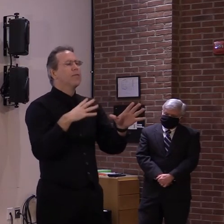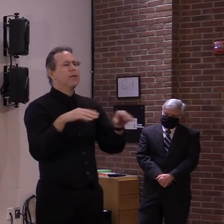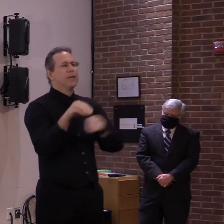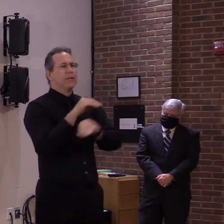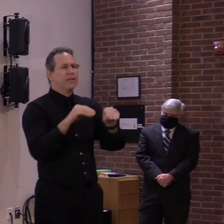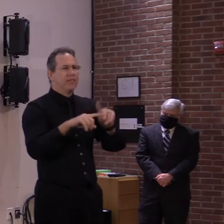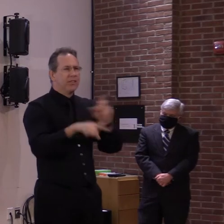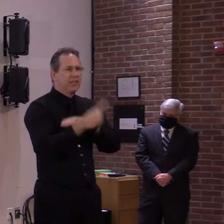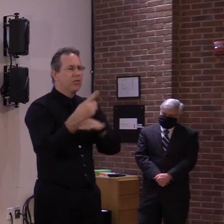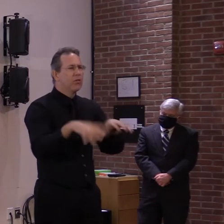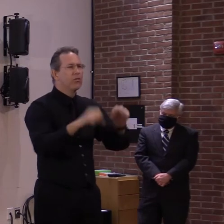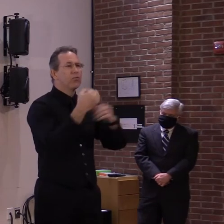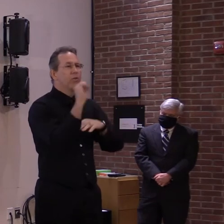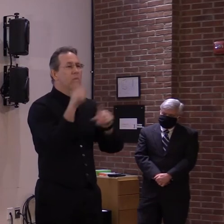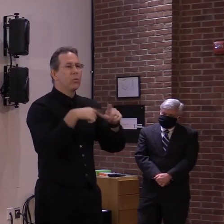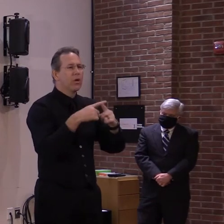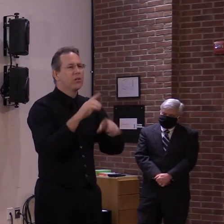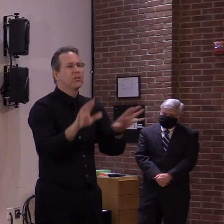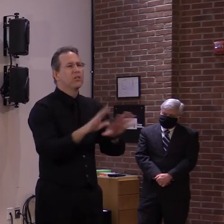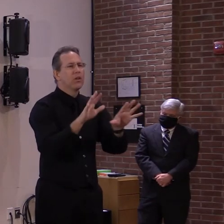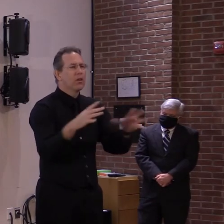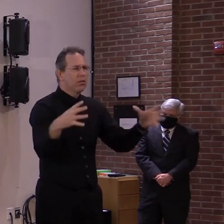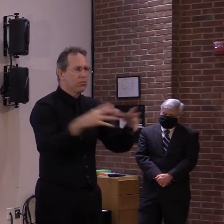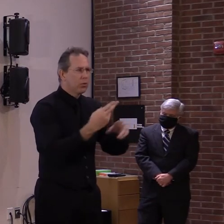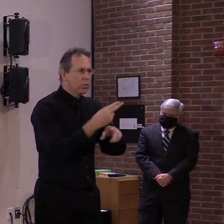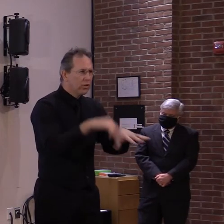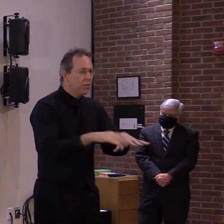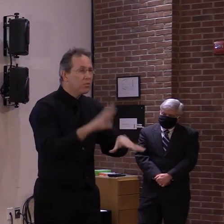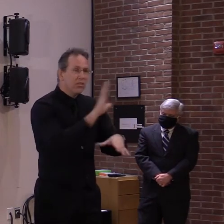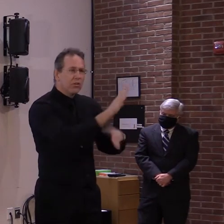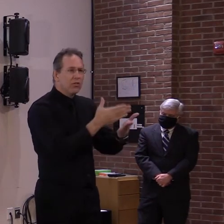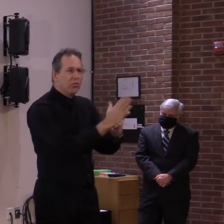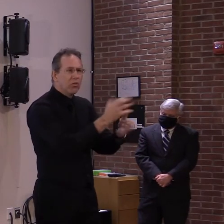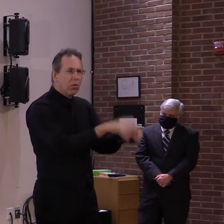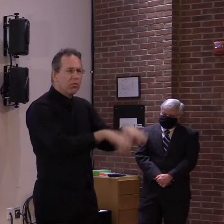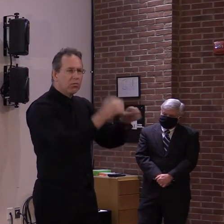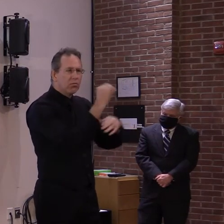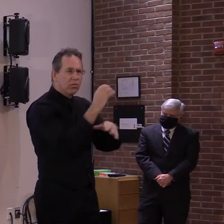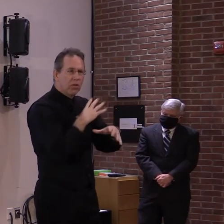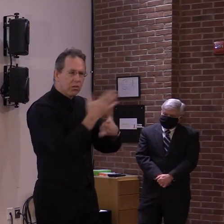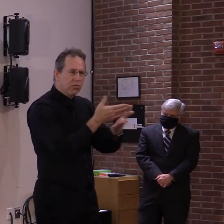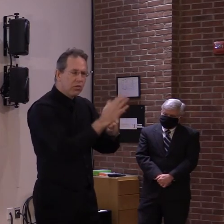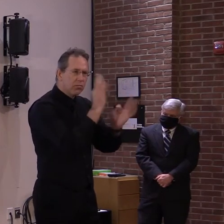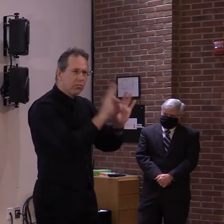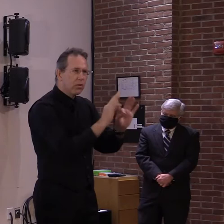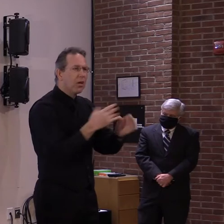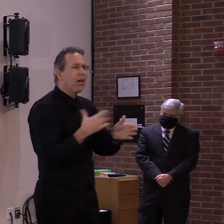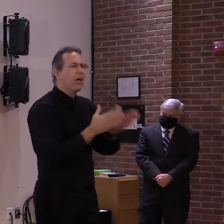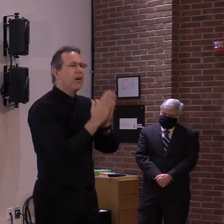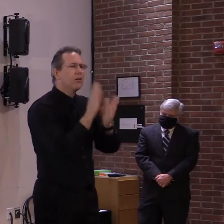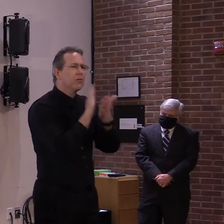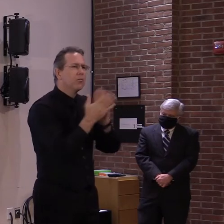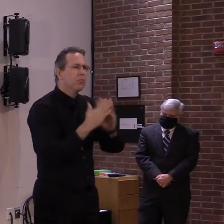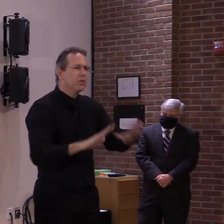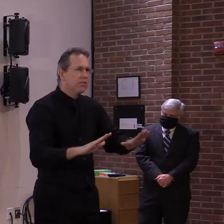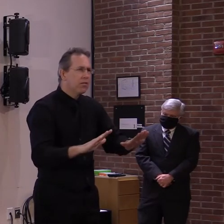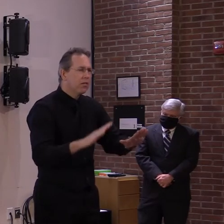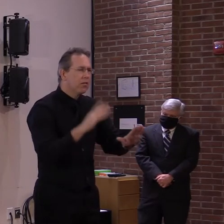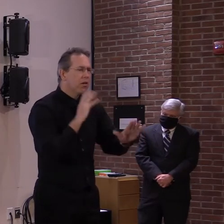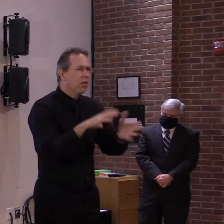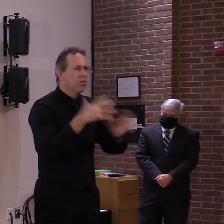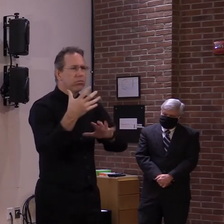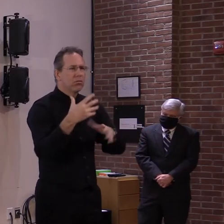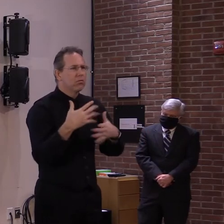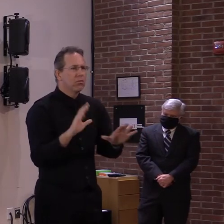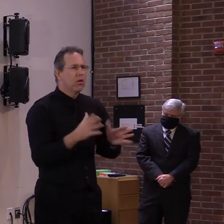believe in the, in the, um, to keep everyone safe, that, uh, that this isn't the day to do it. So we'd